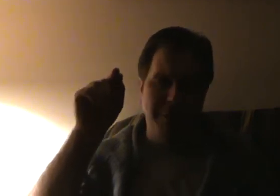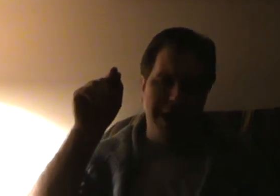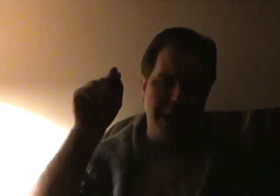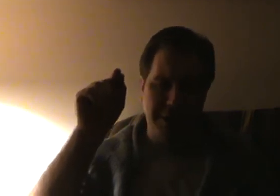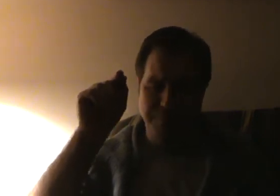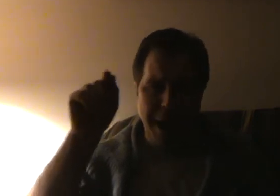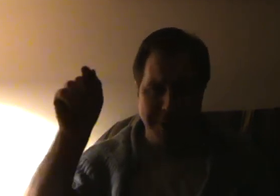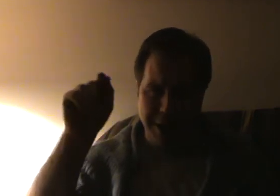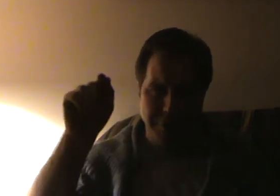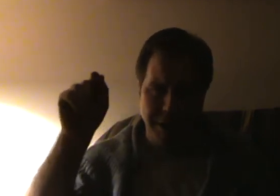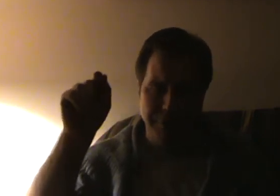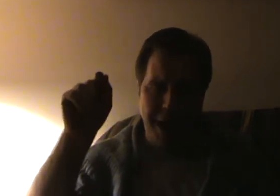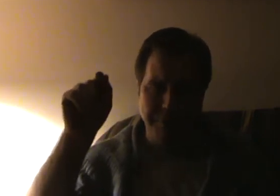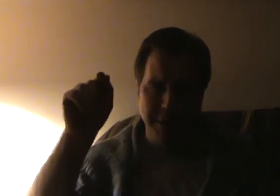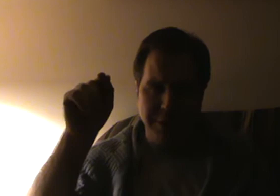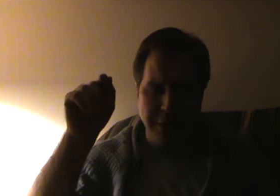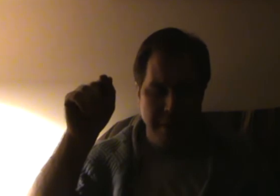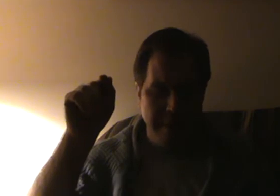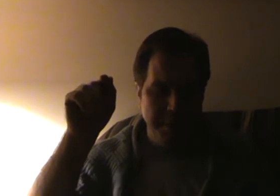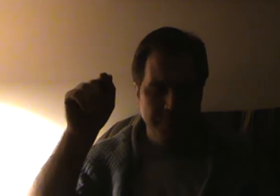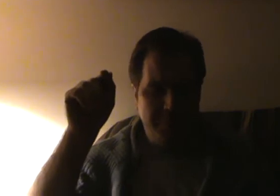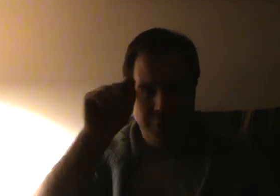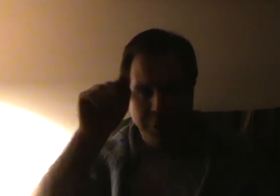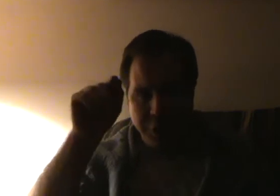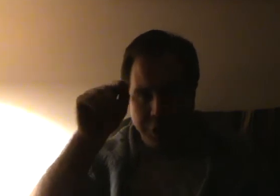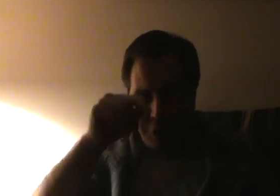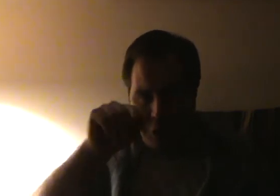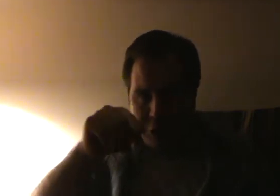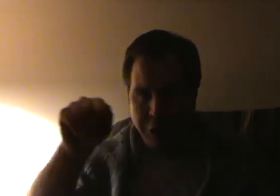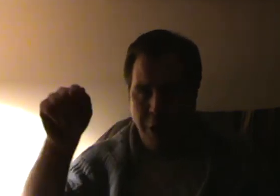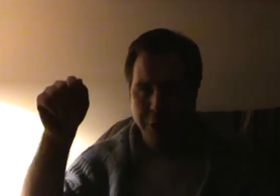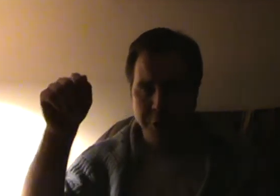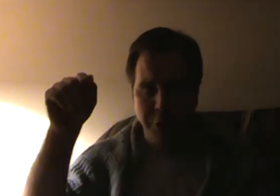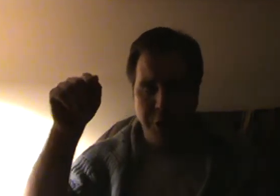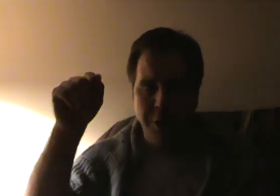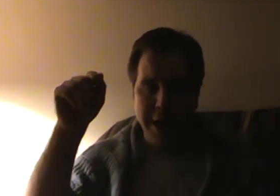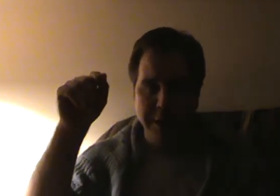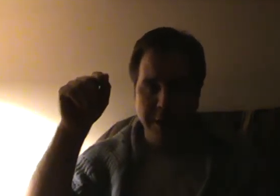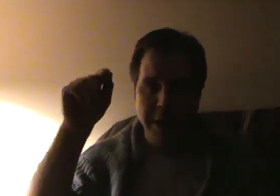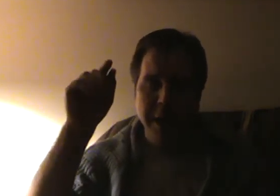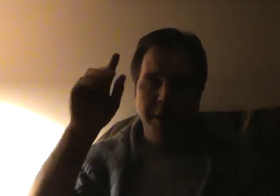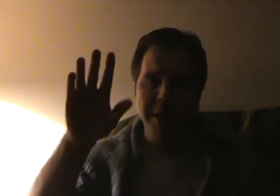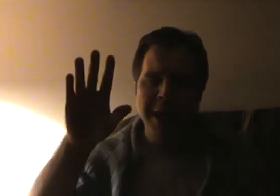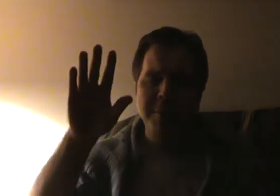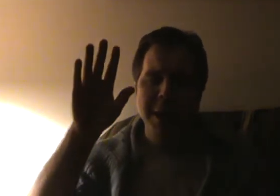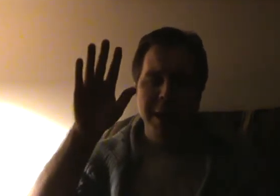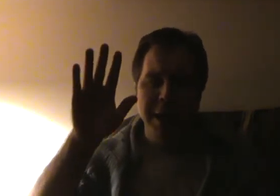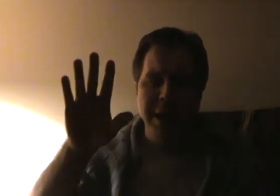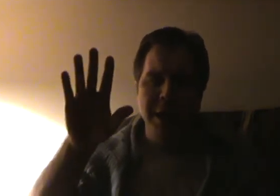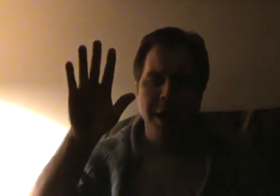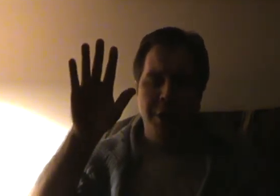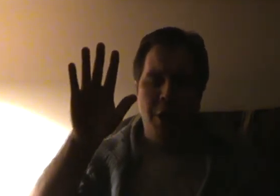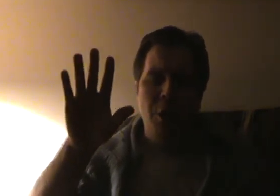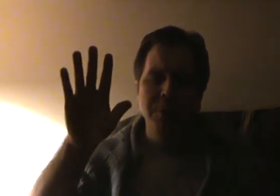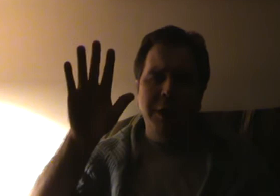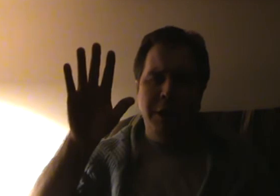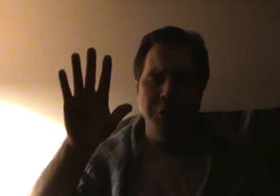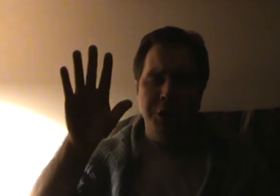believe in Catholics. Baptists, and I don't believe in Baptists. To dog the Church of Christ. Let them in their own delusion